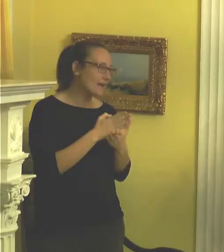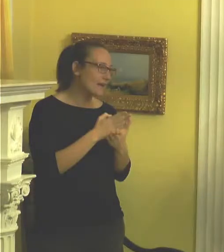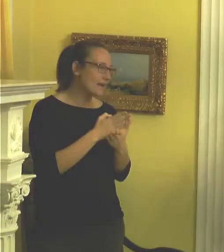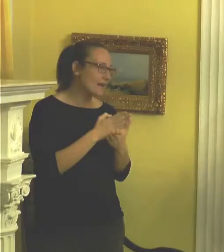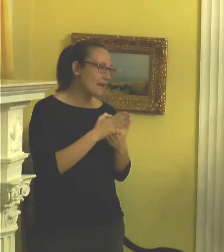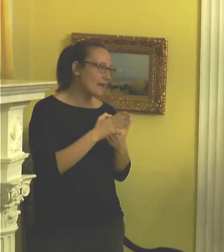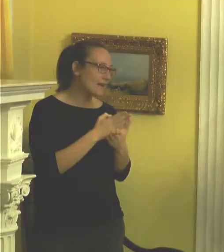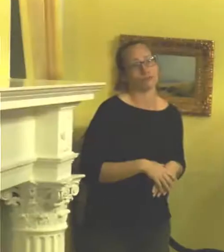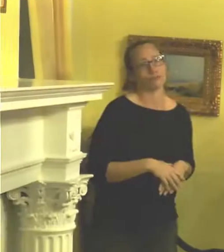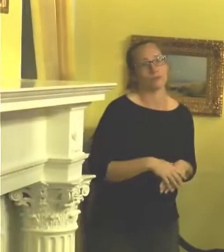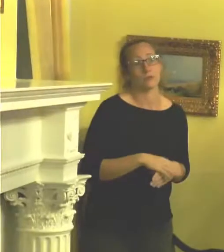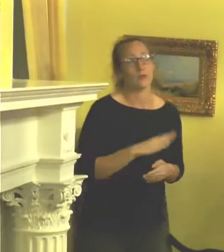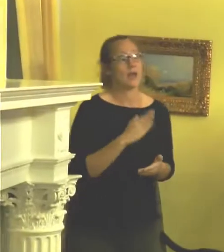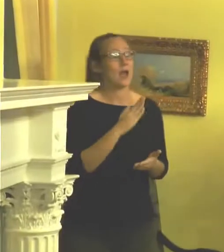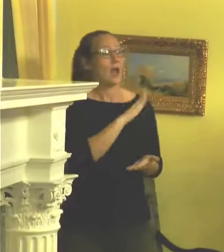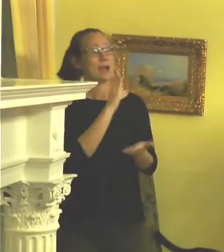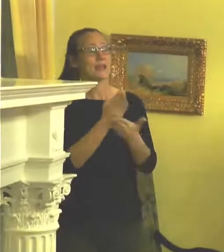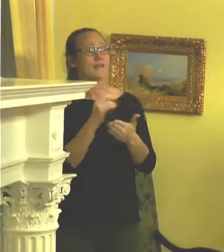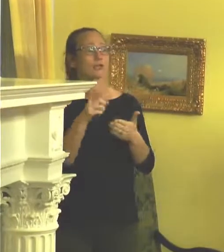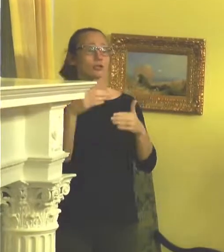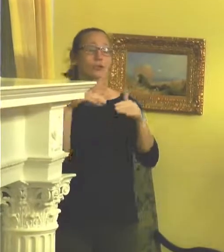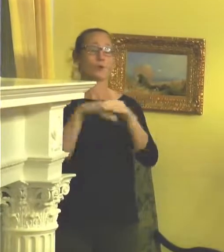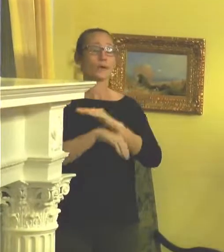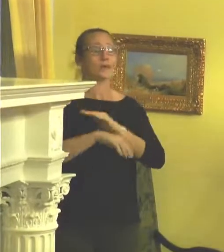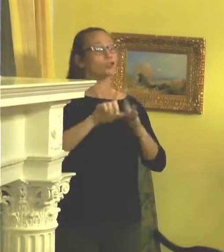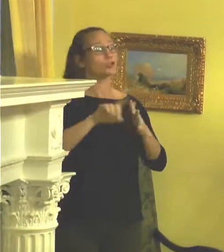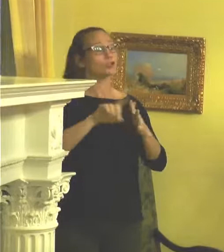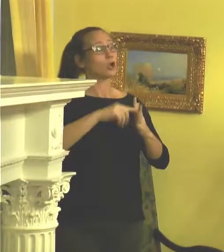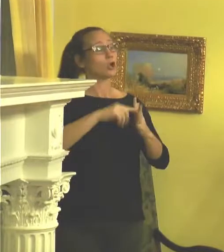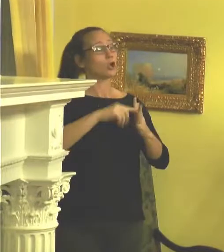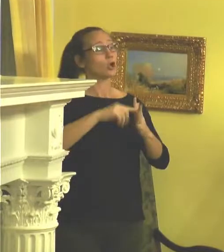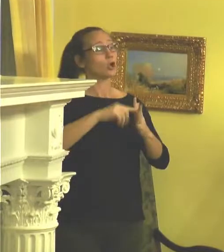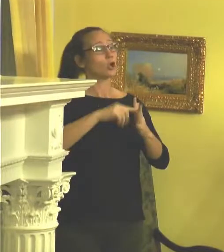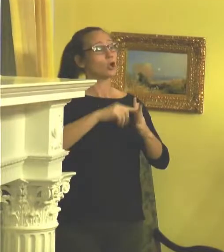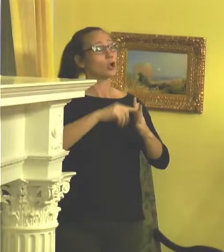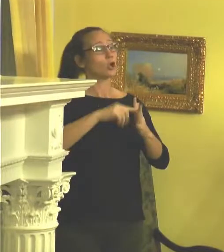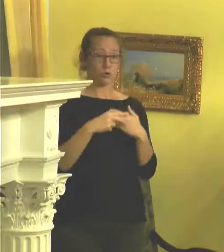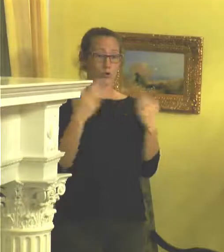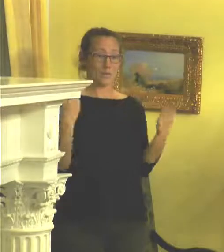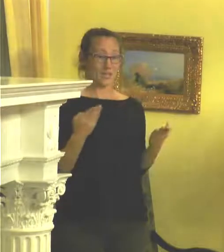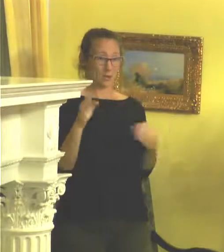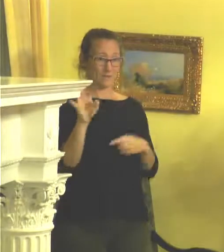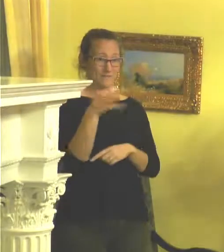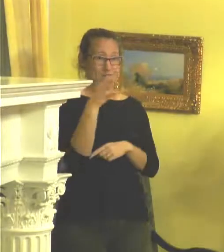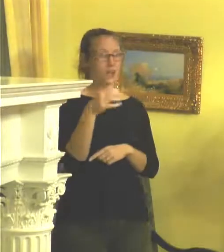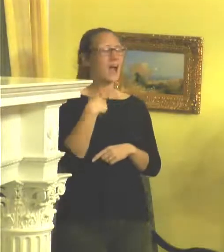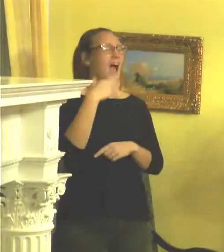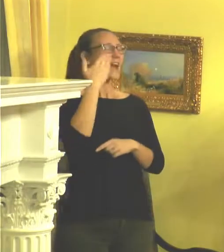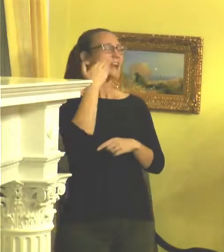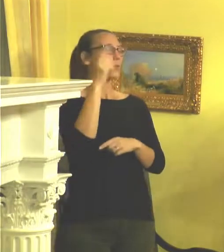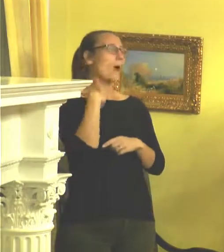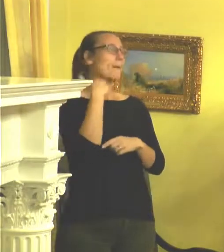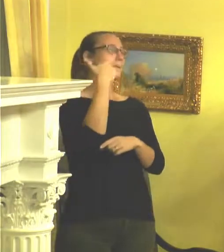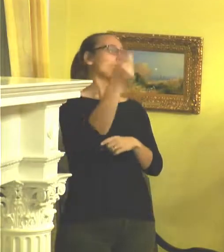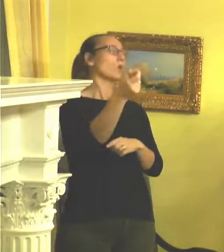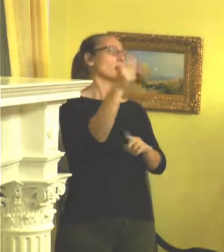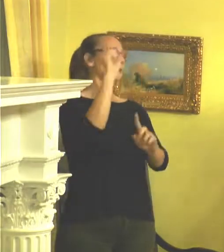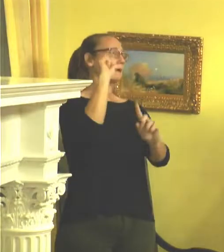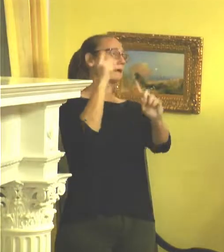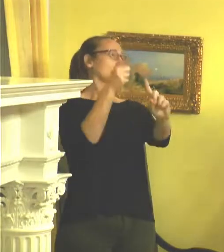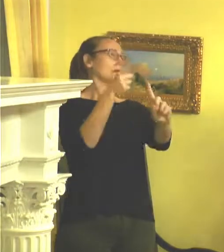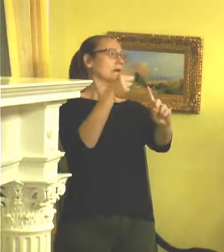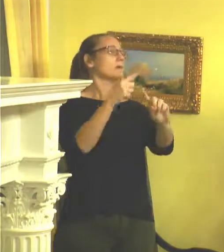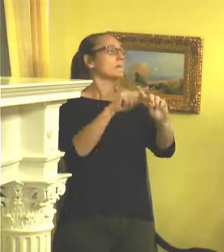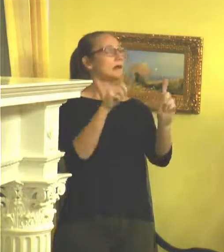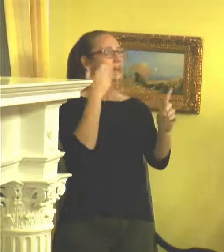I never just go in my studio and just start painting and just to see what happens. Like everywhere, I kind of know where I'm going. But I know it's